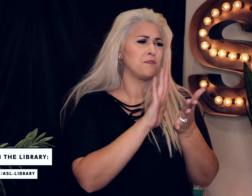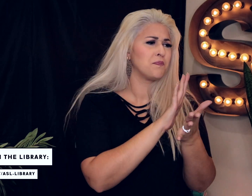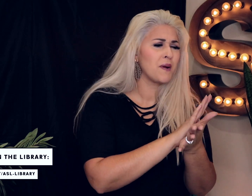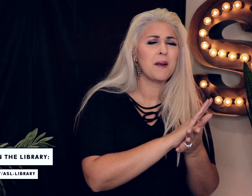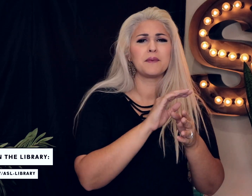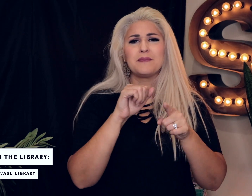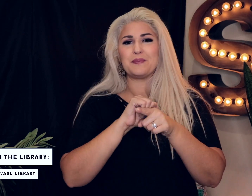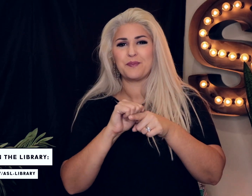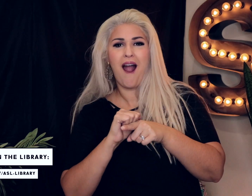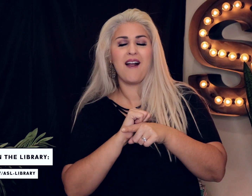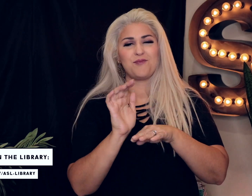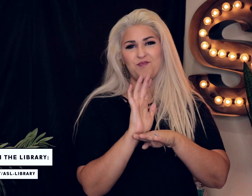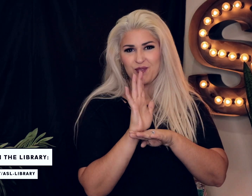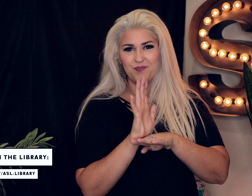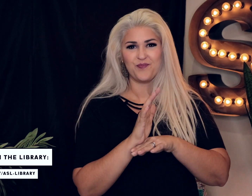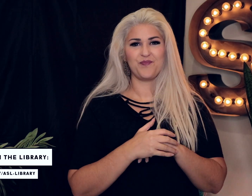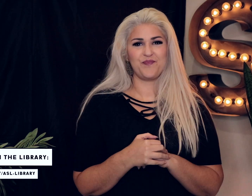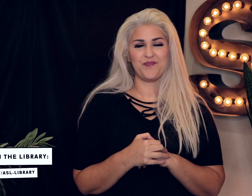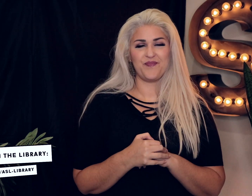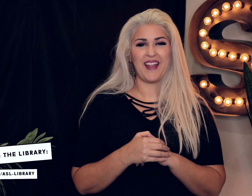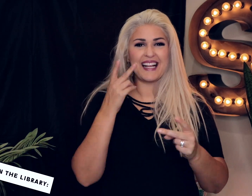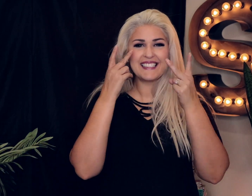and watch lots of practice videos all right I'll see you later